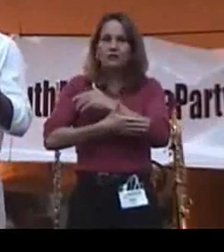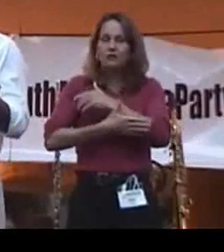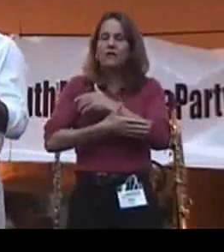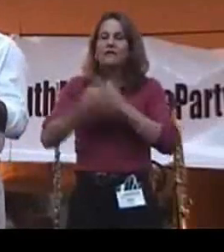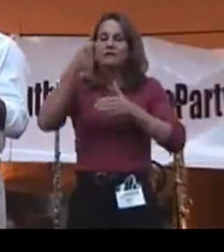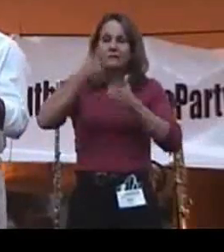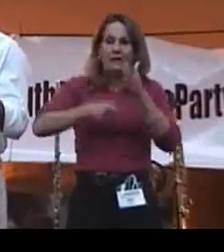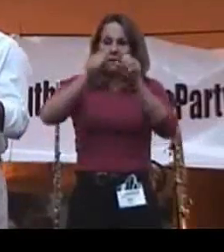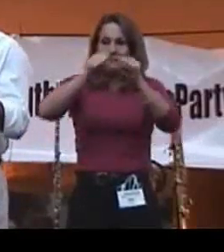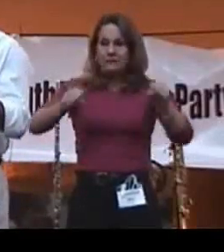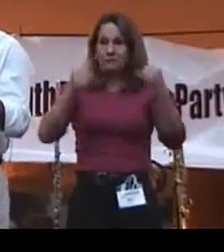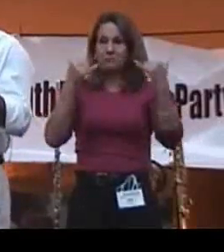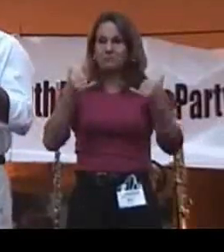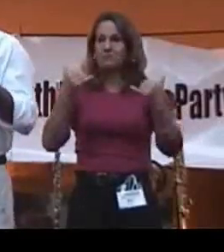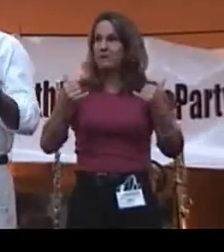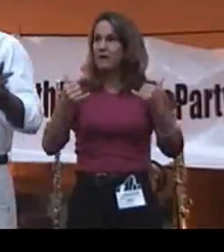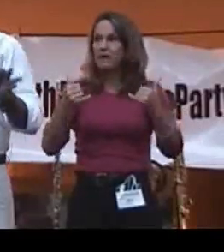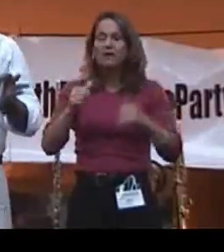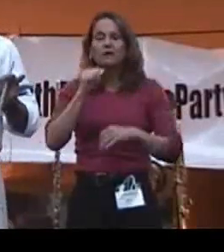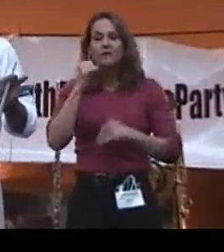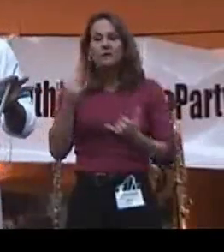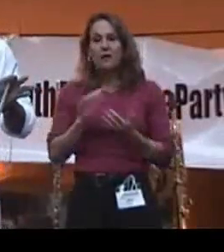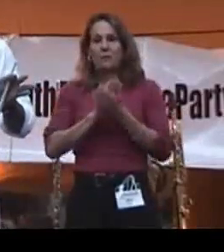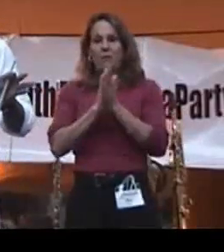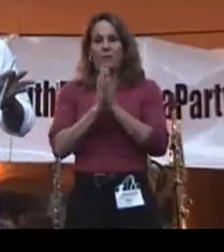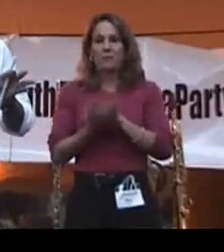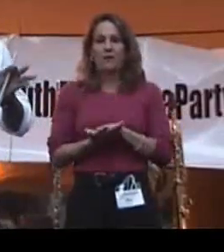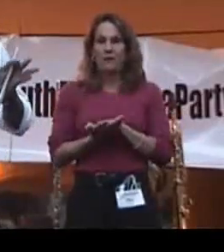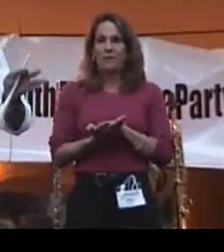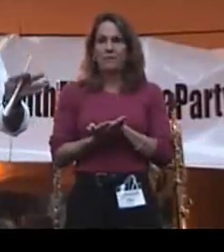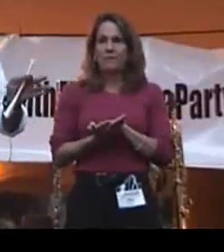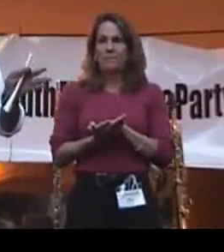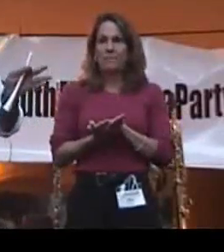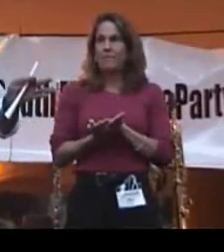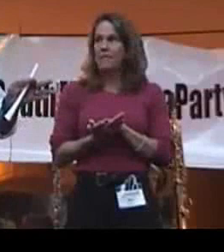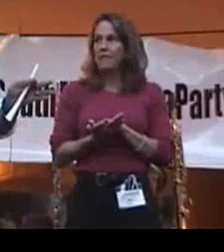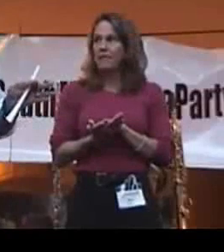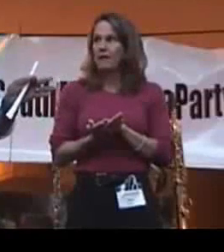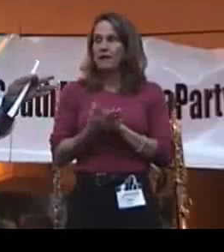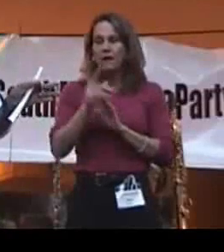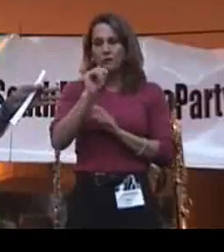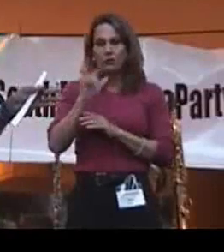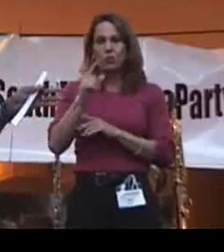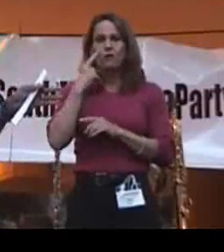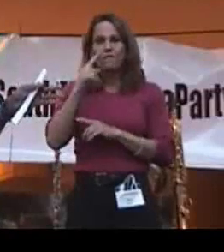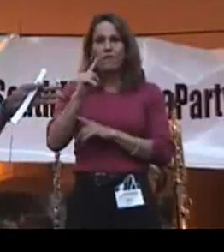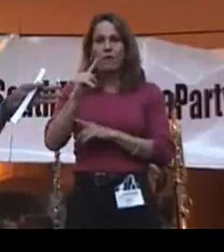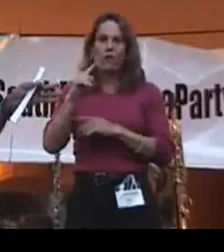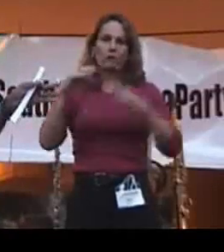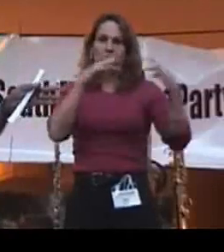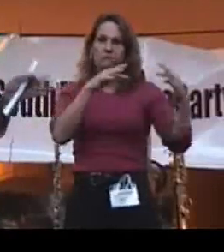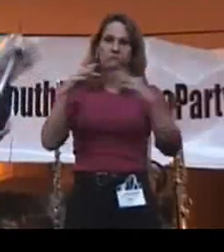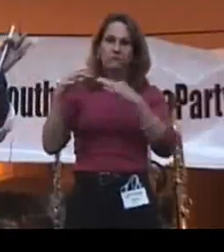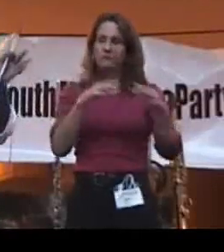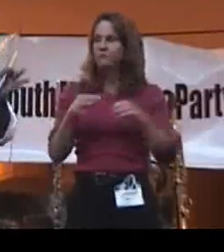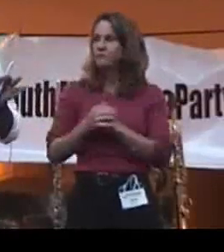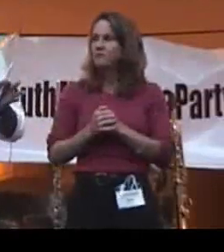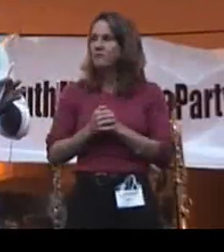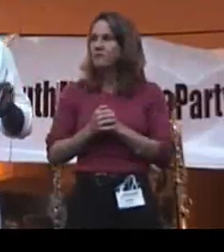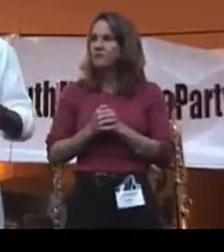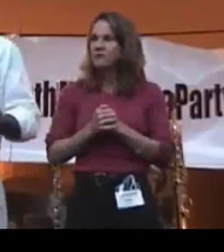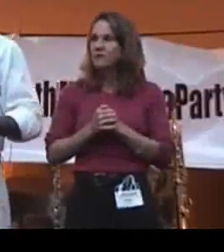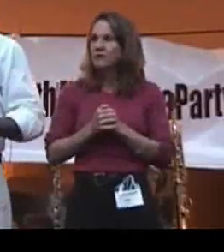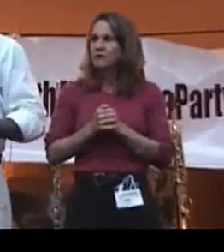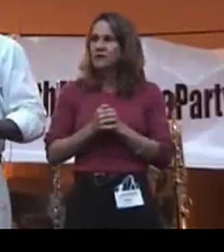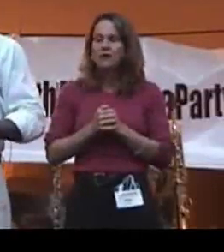progressive tax system that we have has now become a vehicle and a tool for class warfare, which will pit